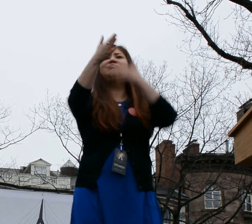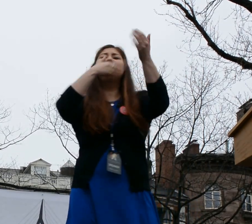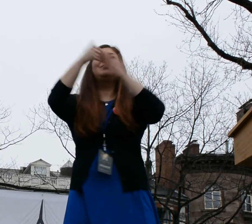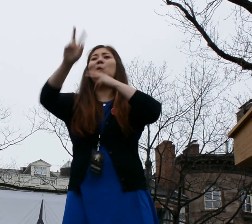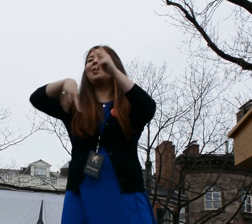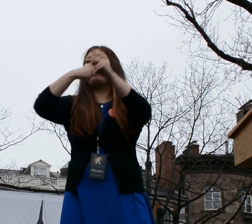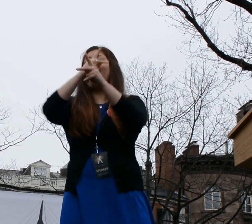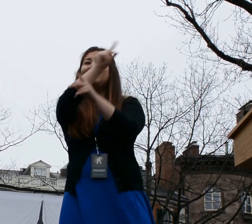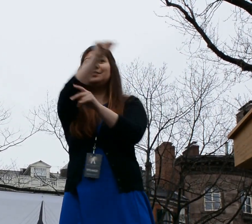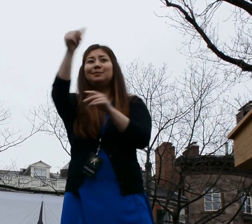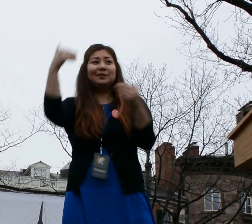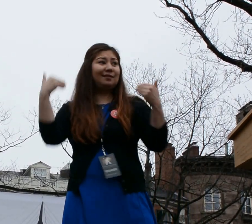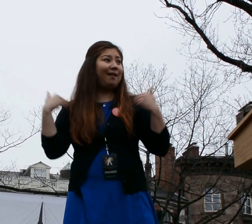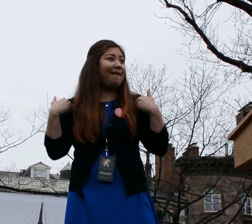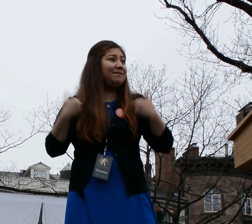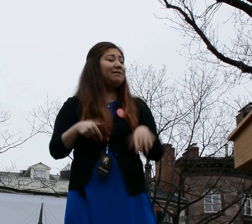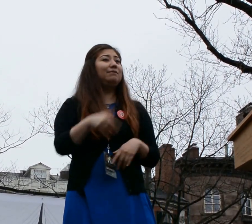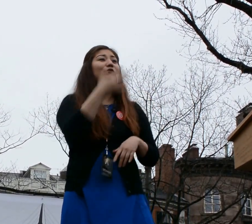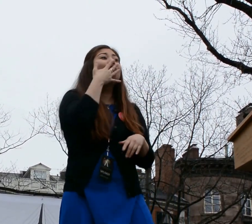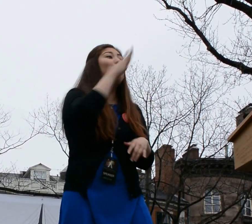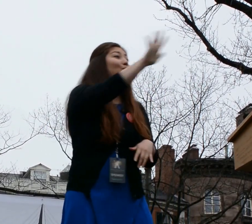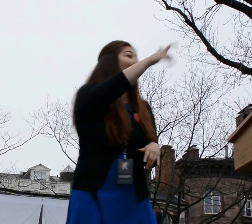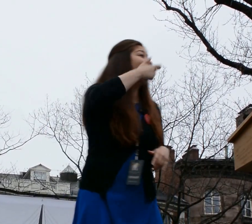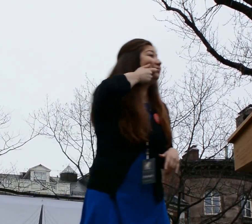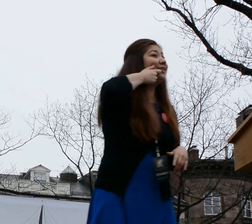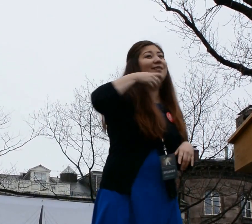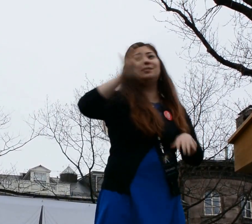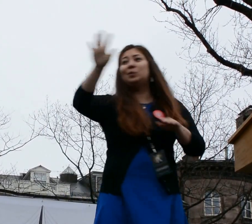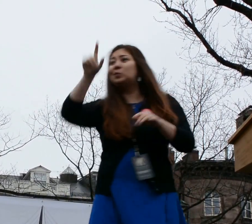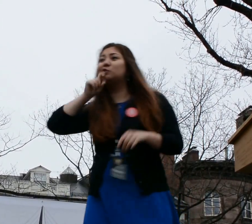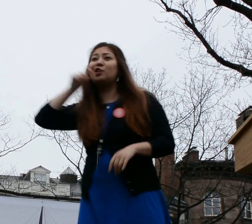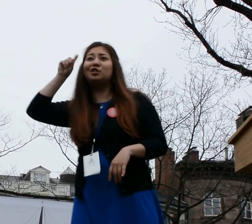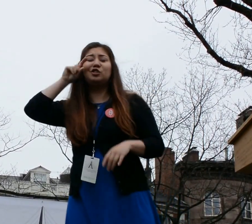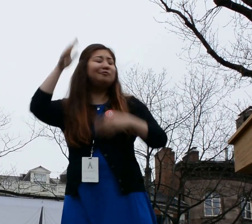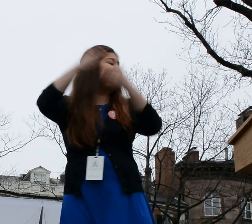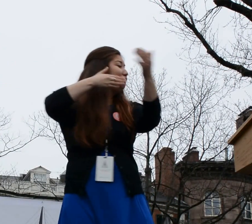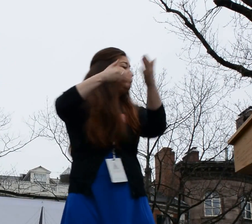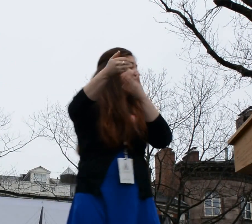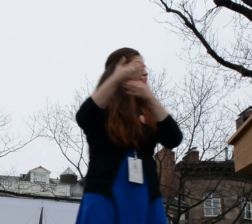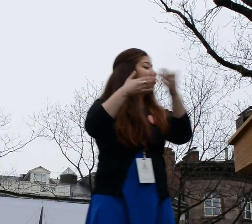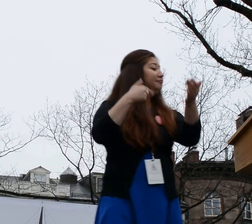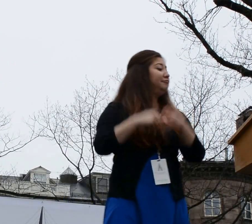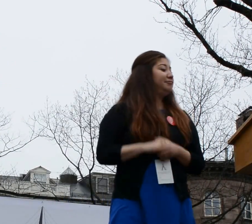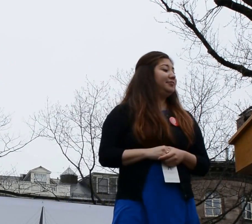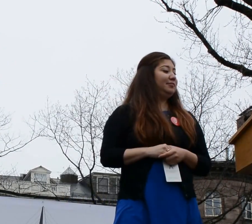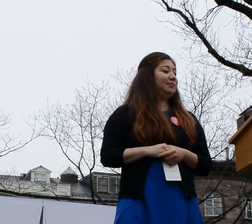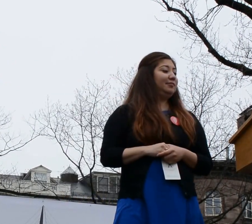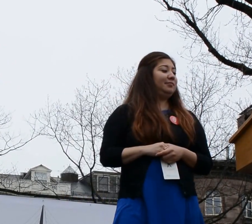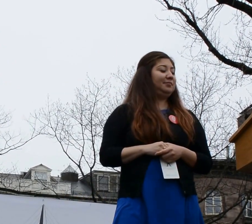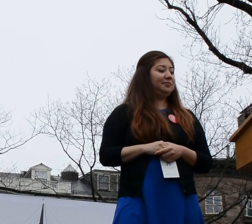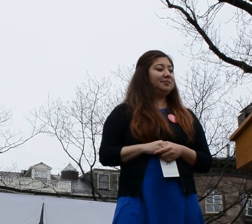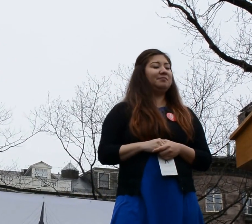It doesn't matter what kind of disability you have, or the color of your skin or your gender.